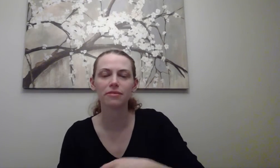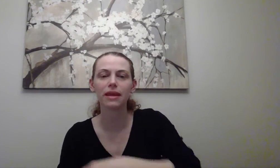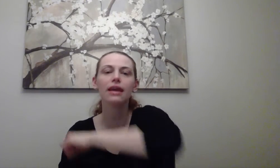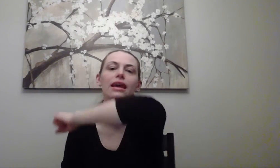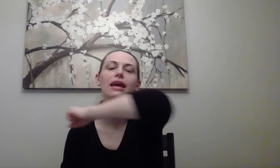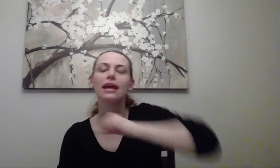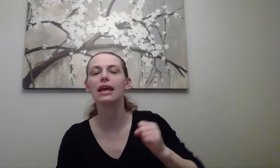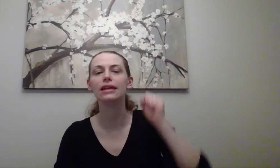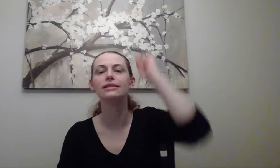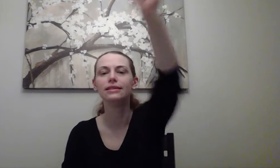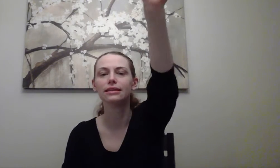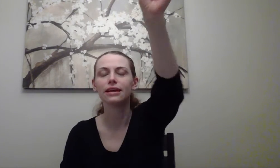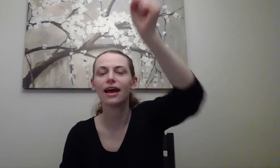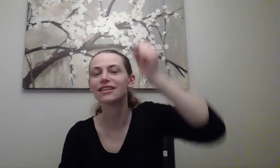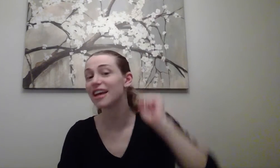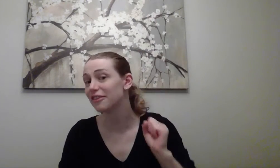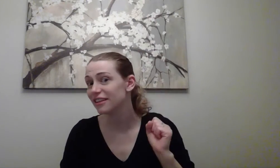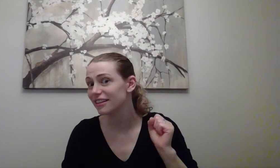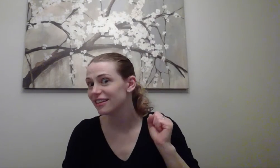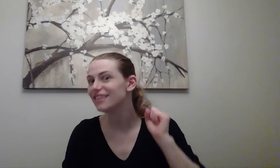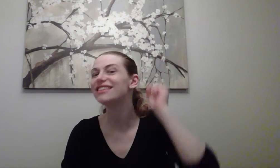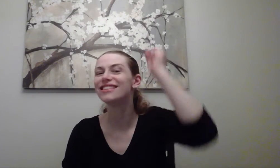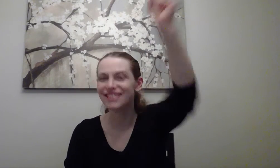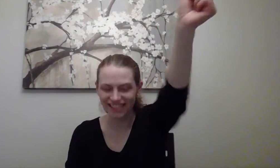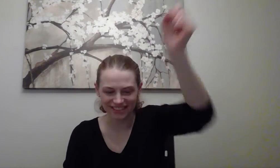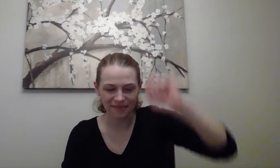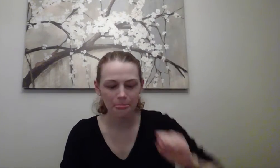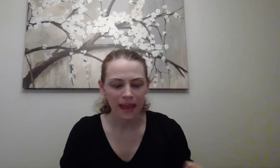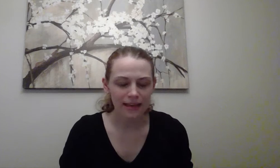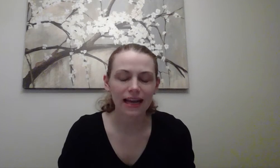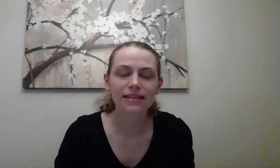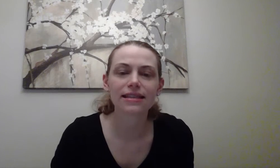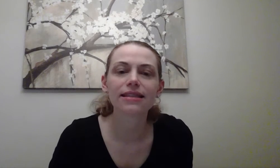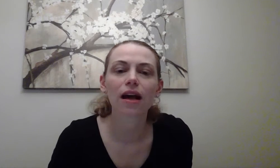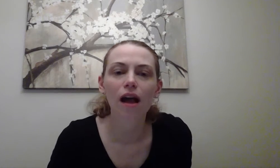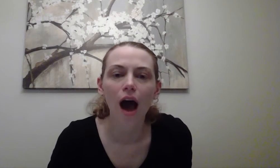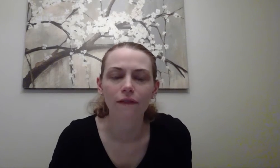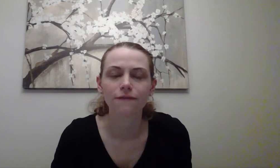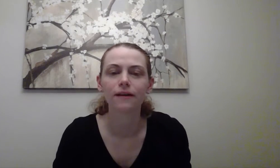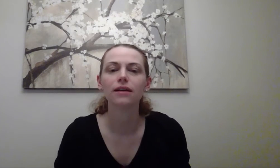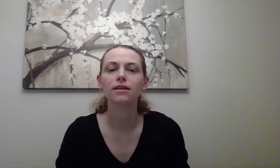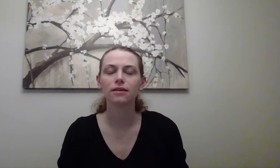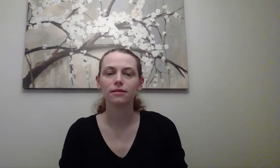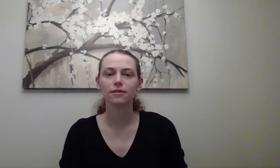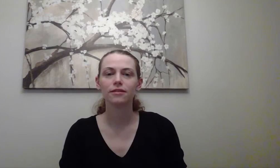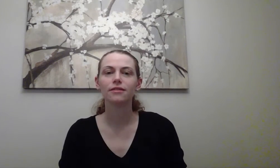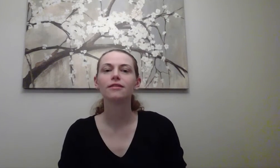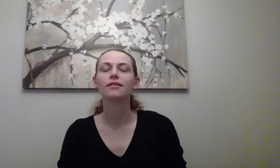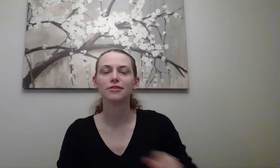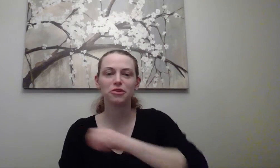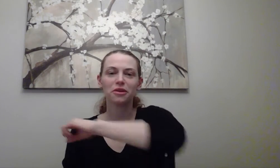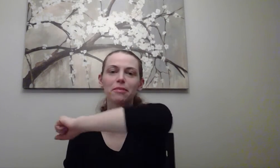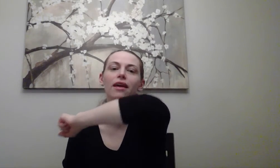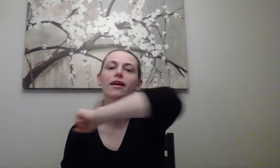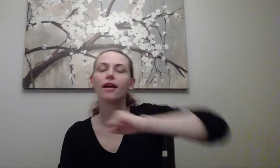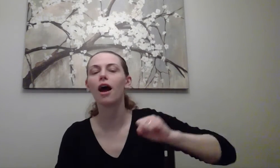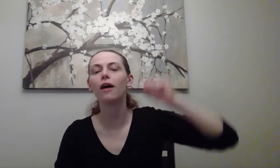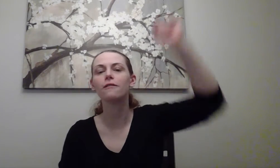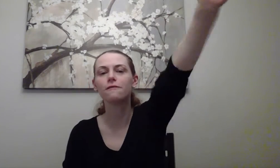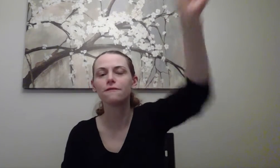with me. Hid. Ending sound? Duh. Next is cuff. Do it with me. Kuh.